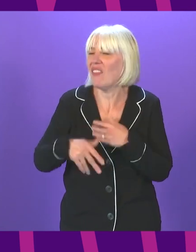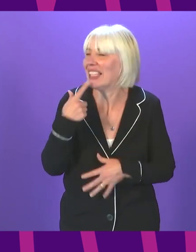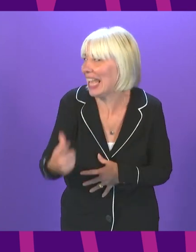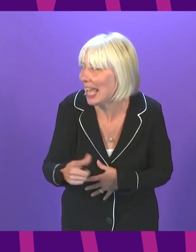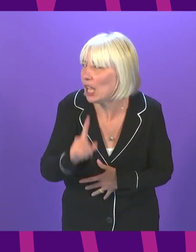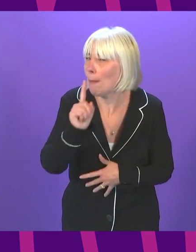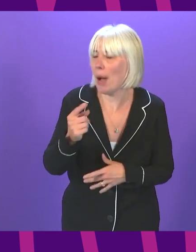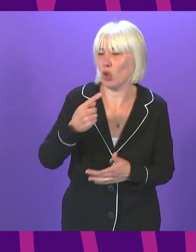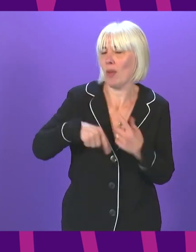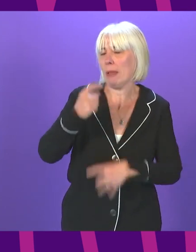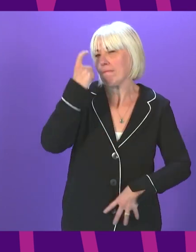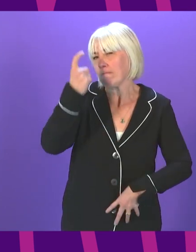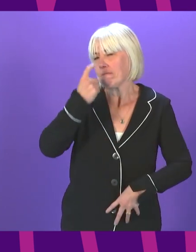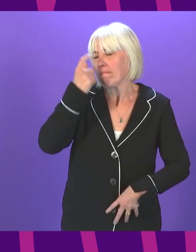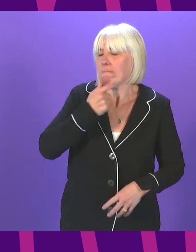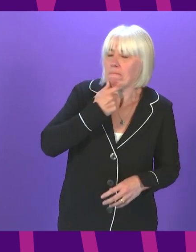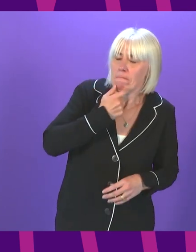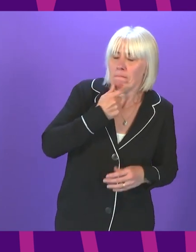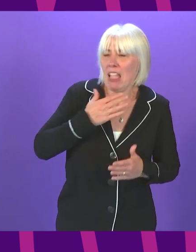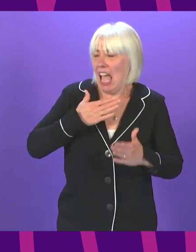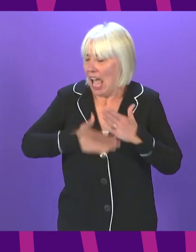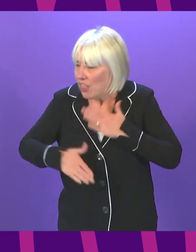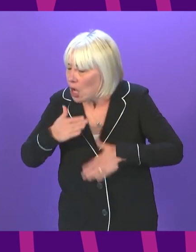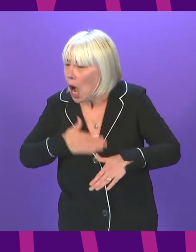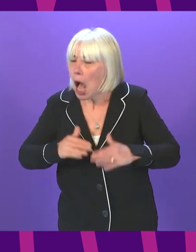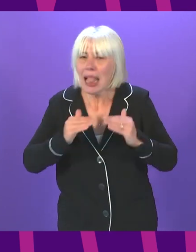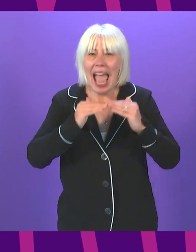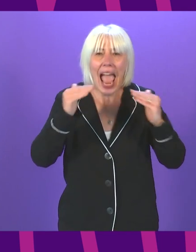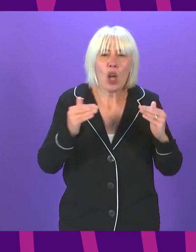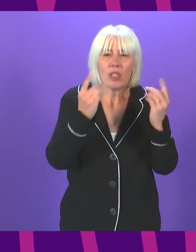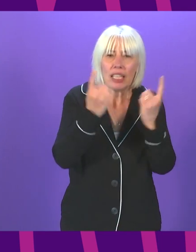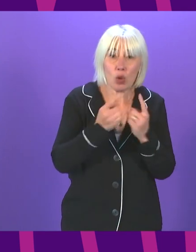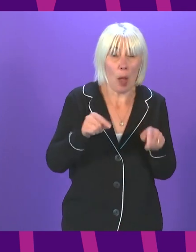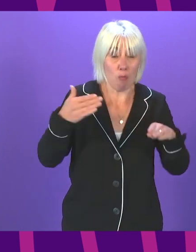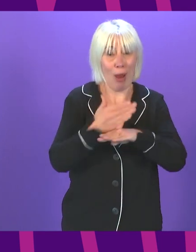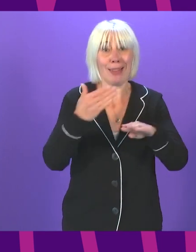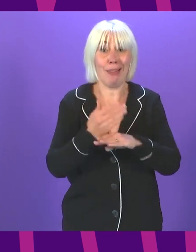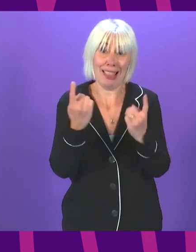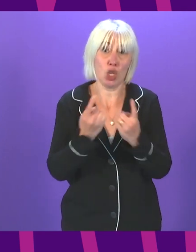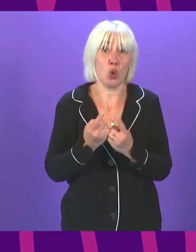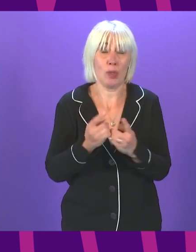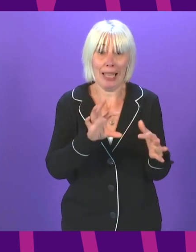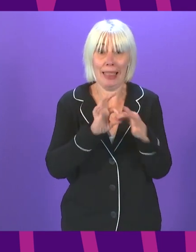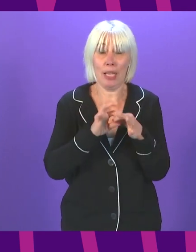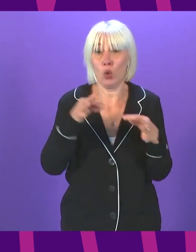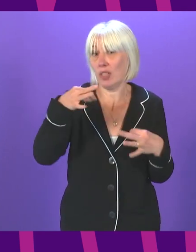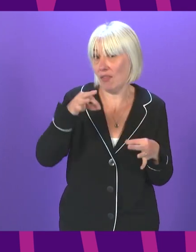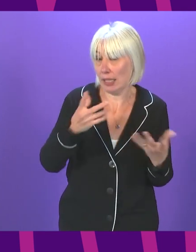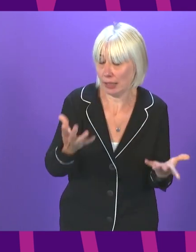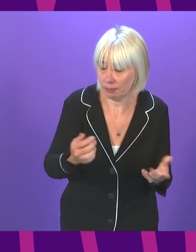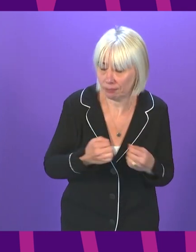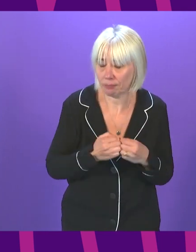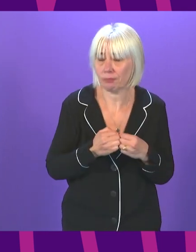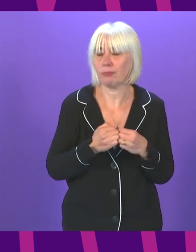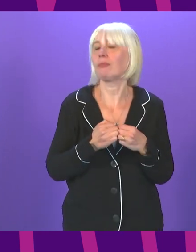considered carefully some of the ethical and equity issues and practical issues involved. And we have come to